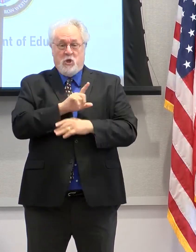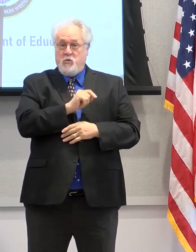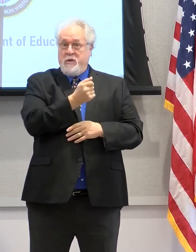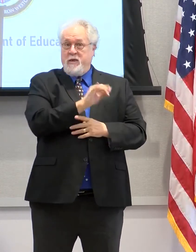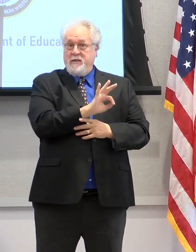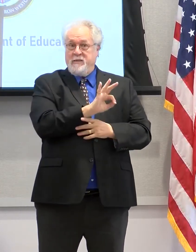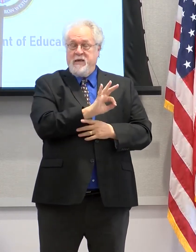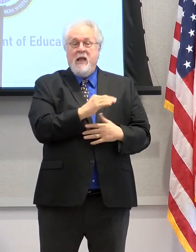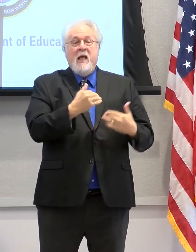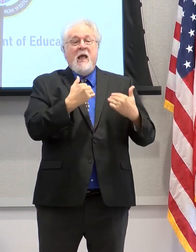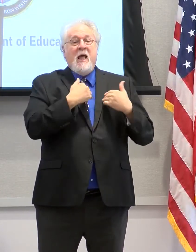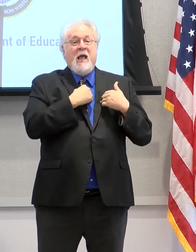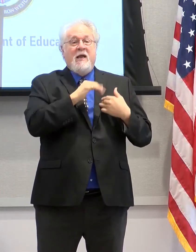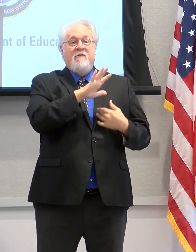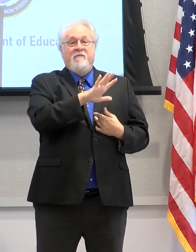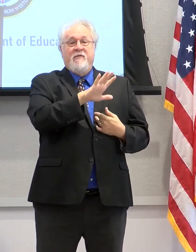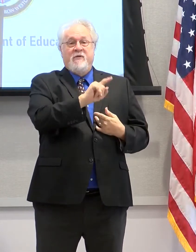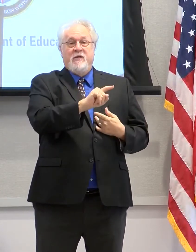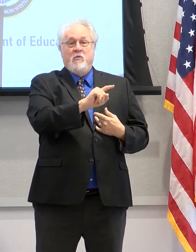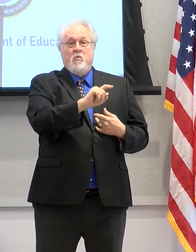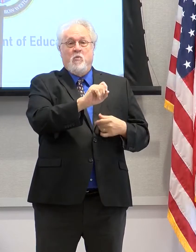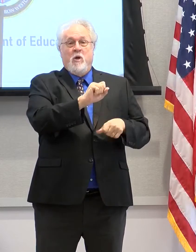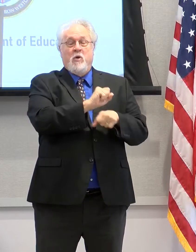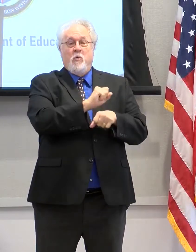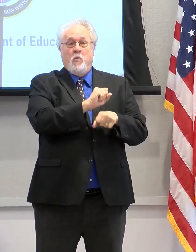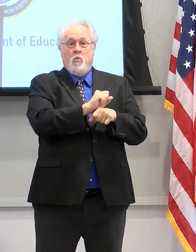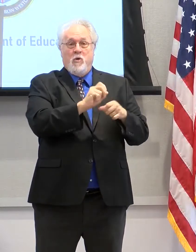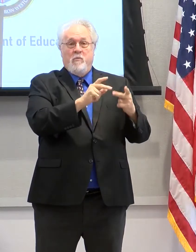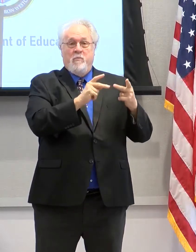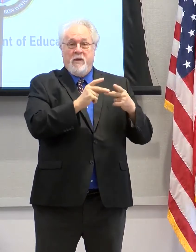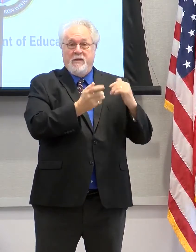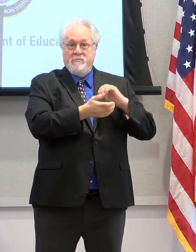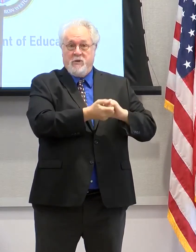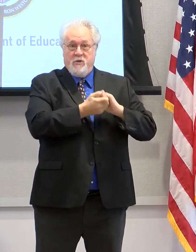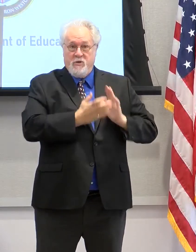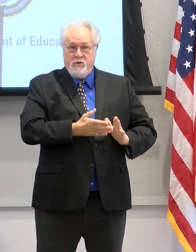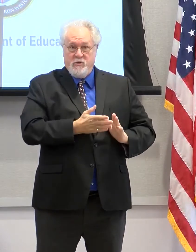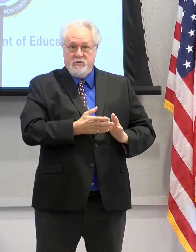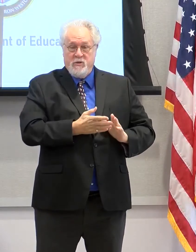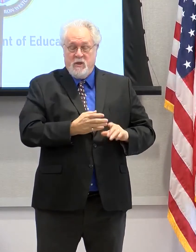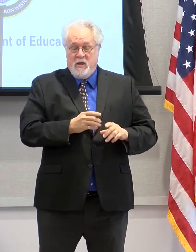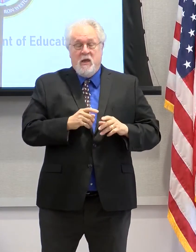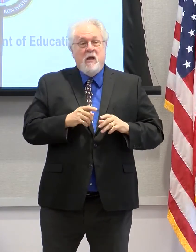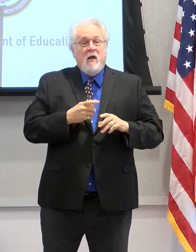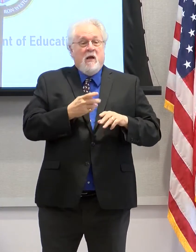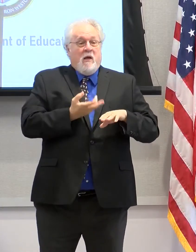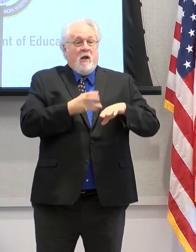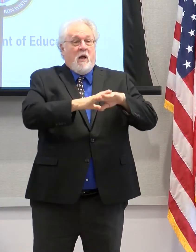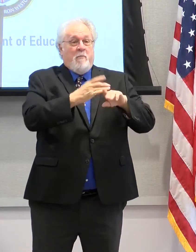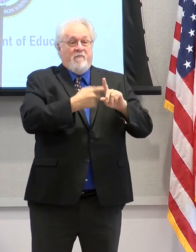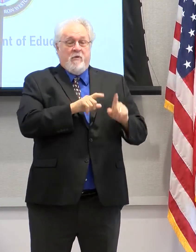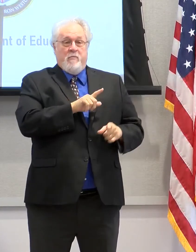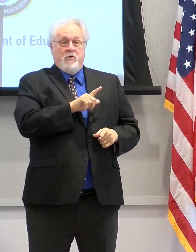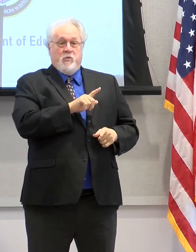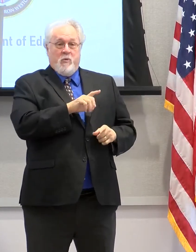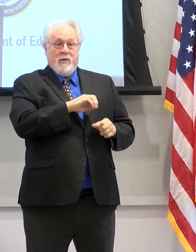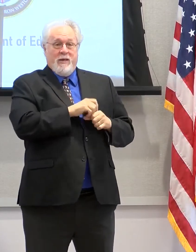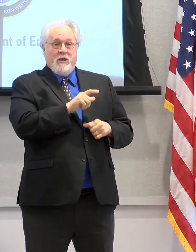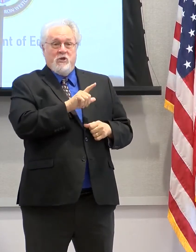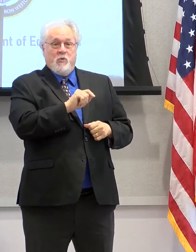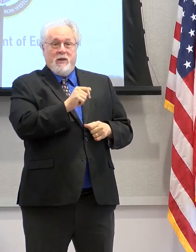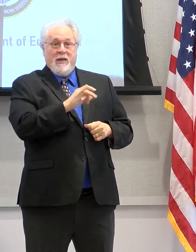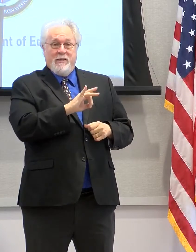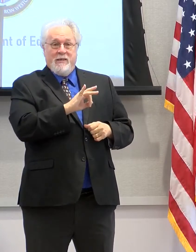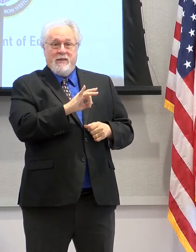we had 51 worksite partners, up from 21 in 2018. In that